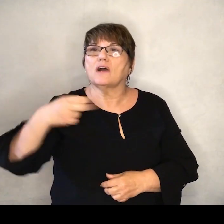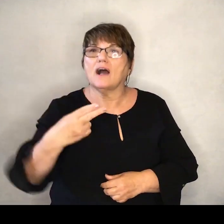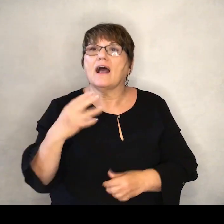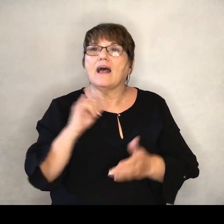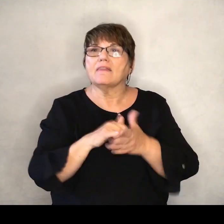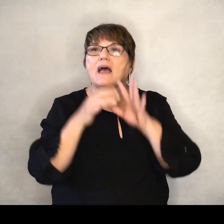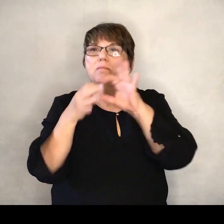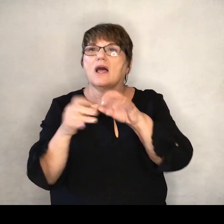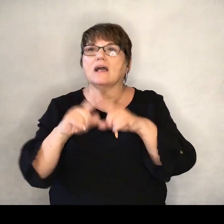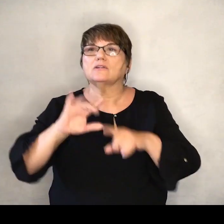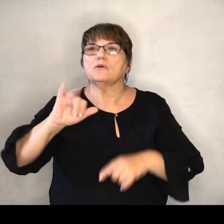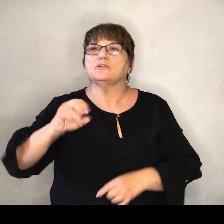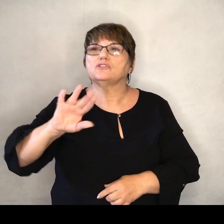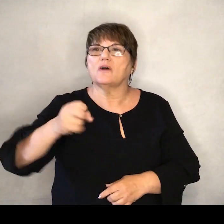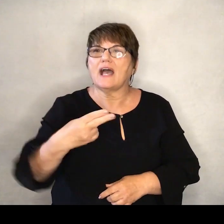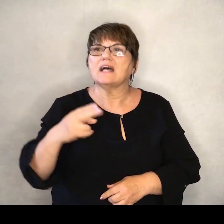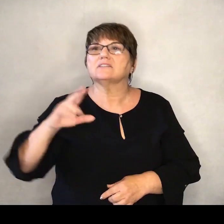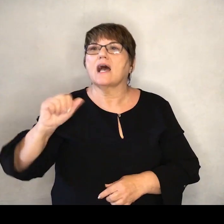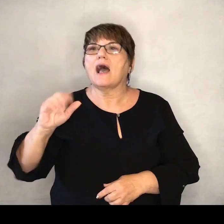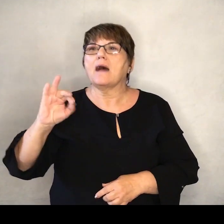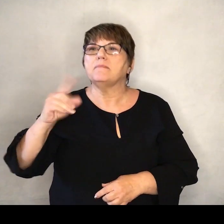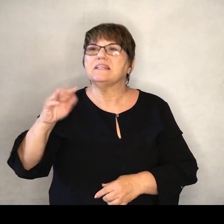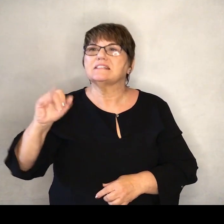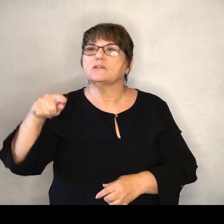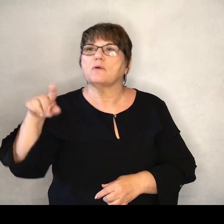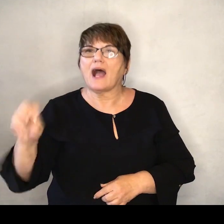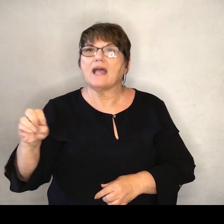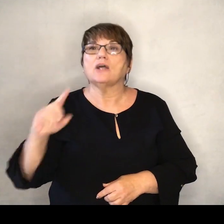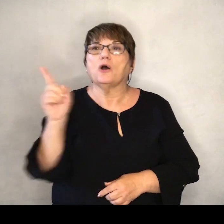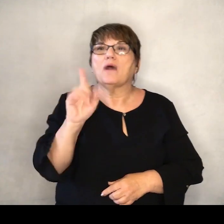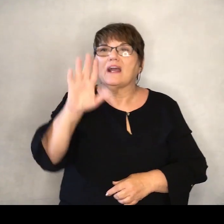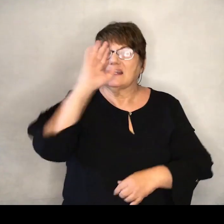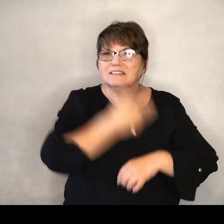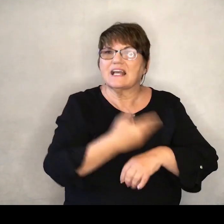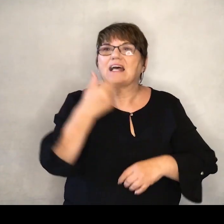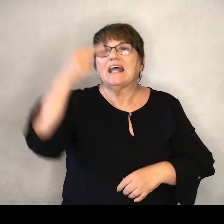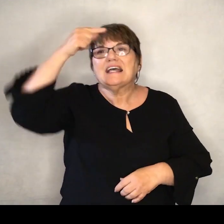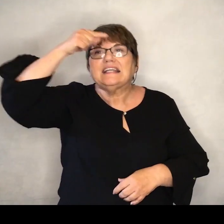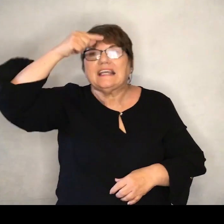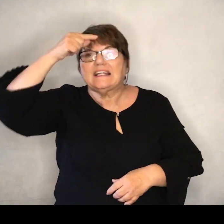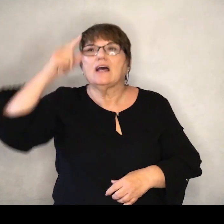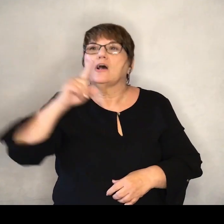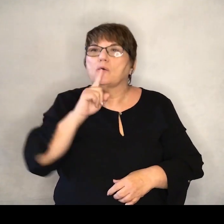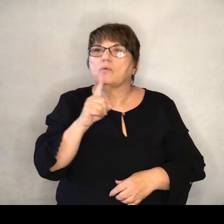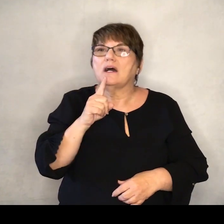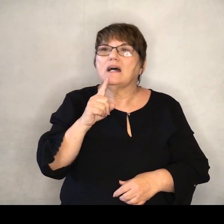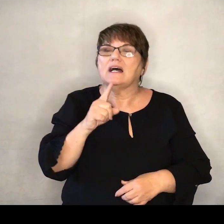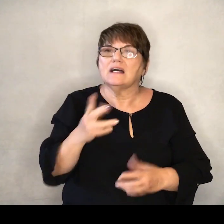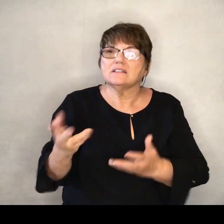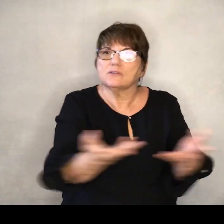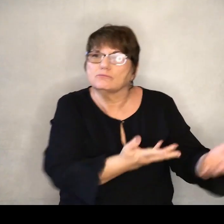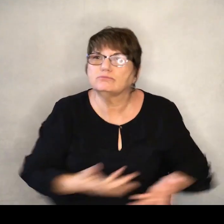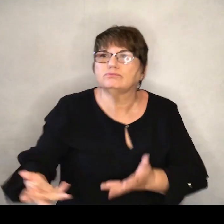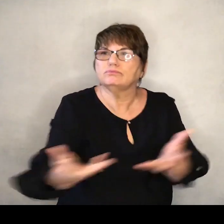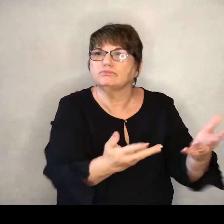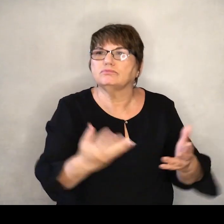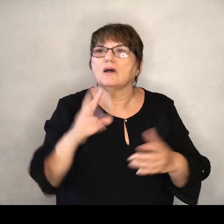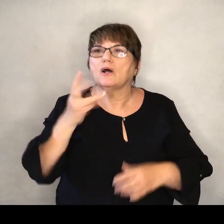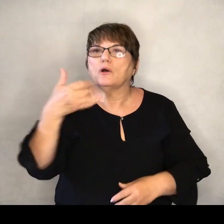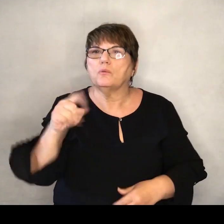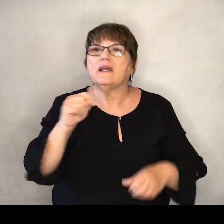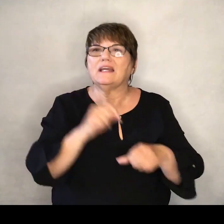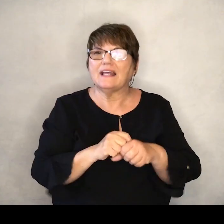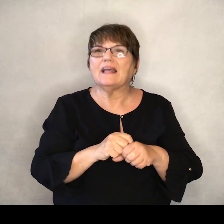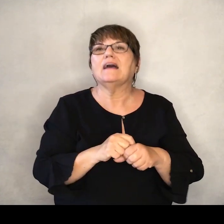belonged to Joash the Abizite. Son Gideon was stretching in the winepress